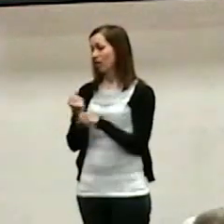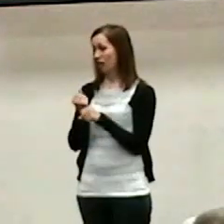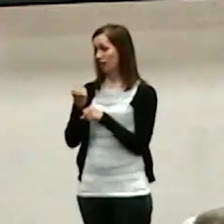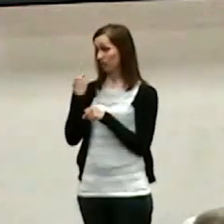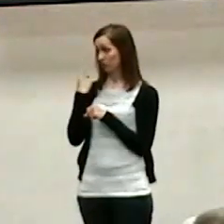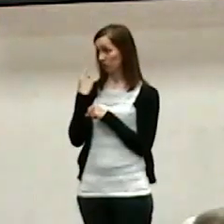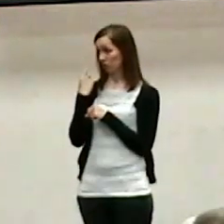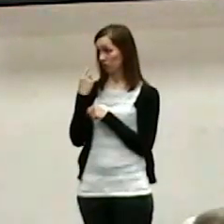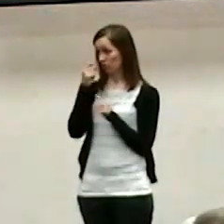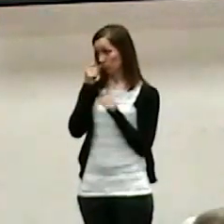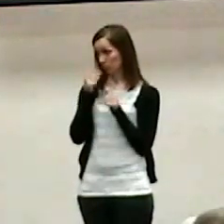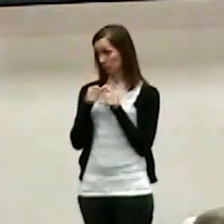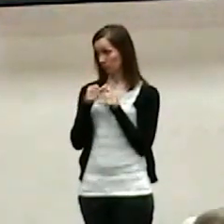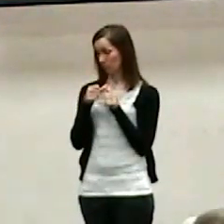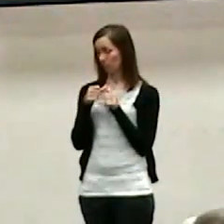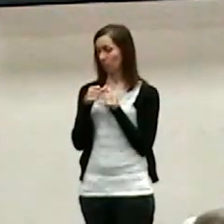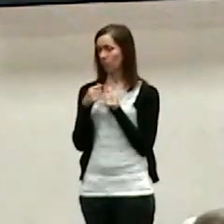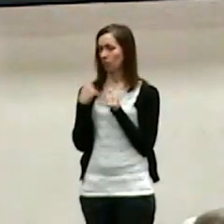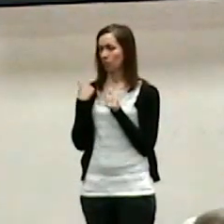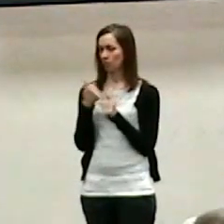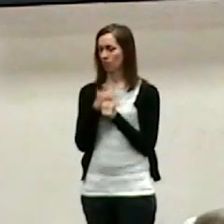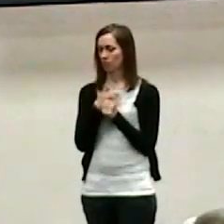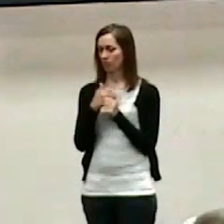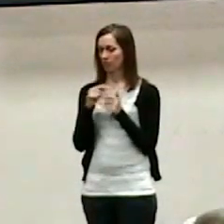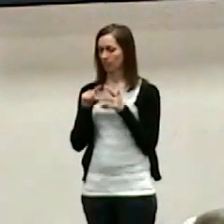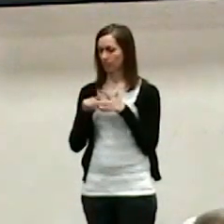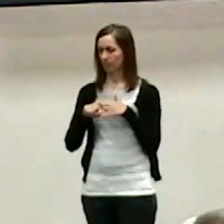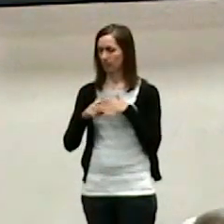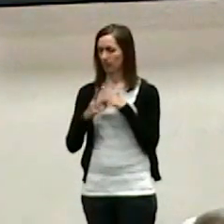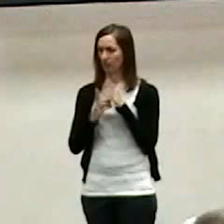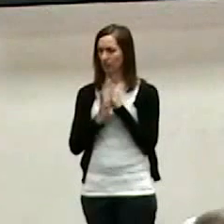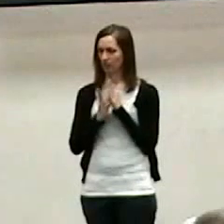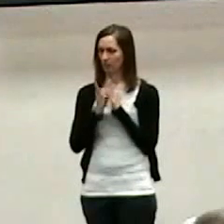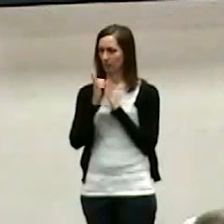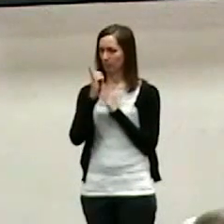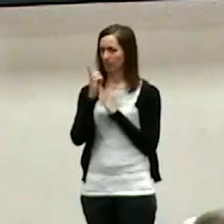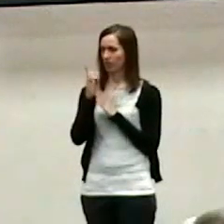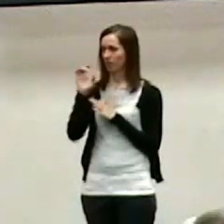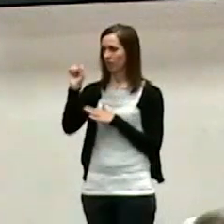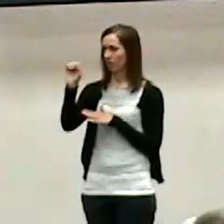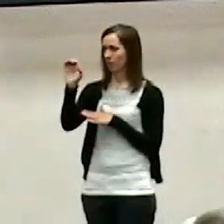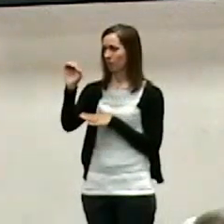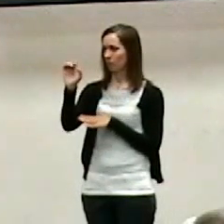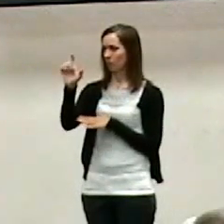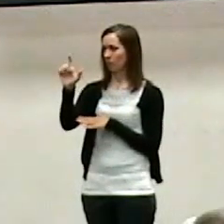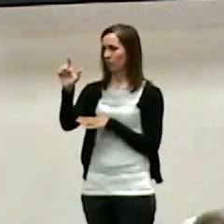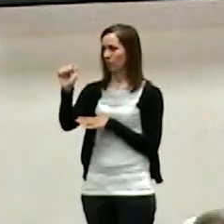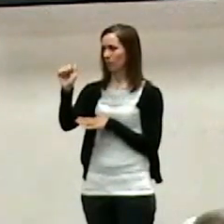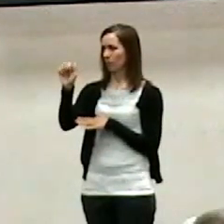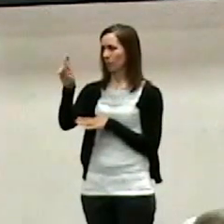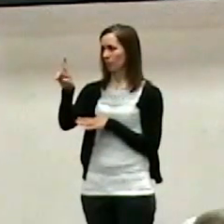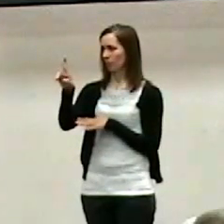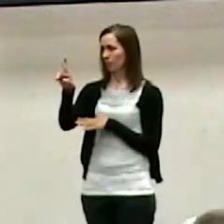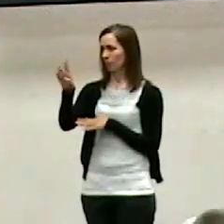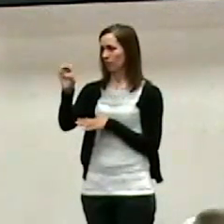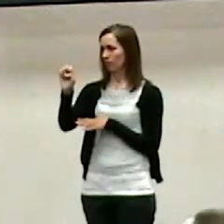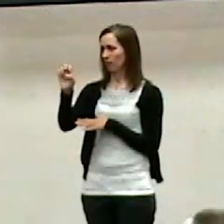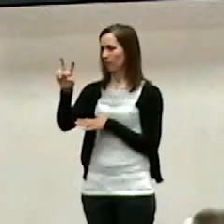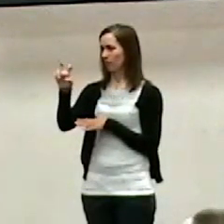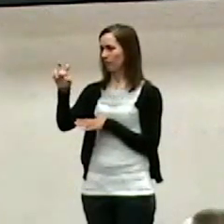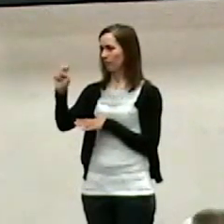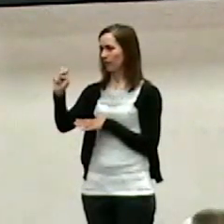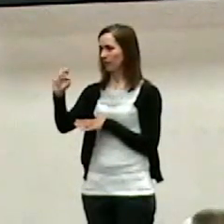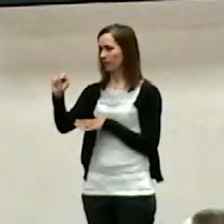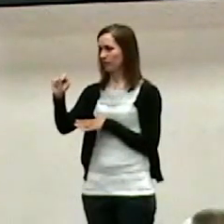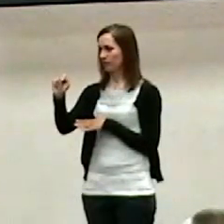down the road of developing a solar event. We started loading material